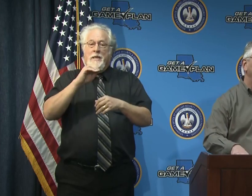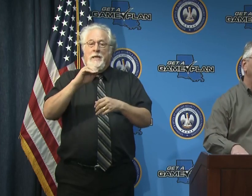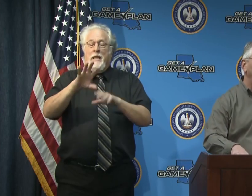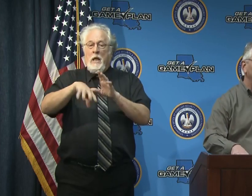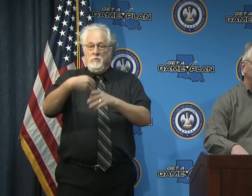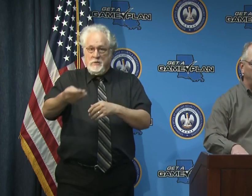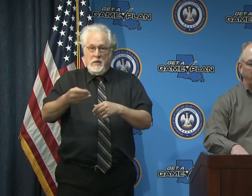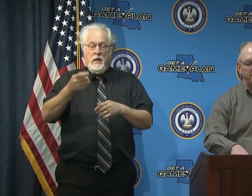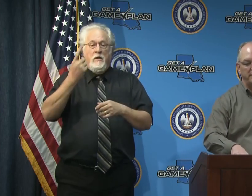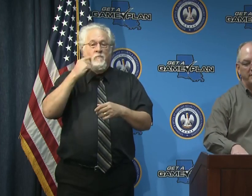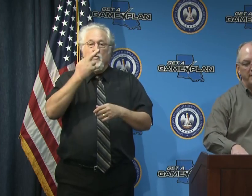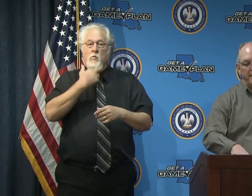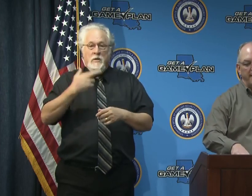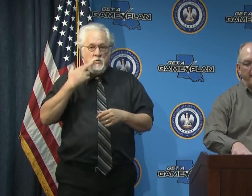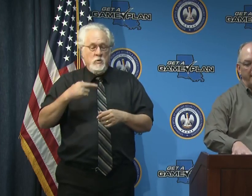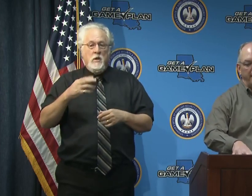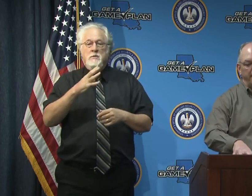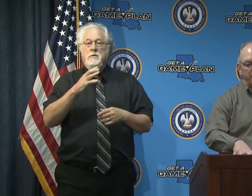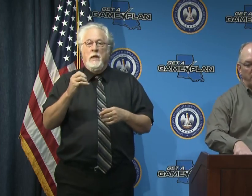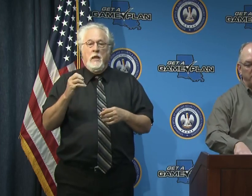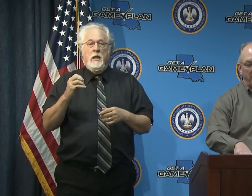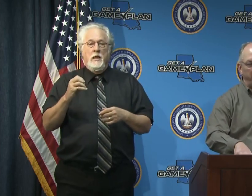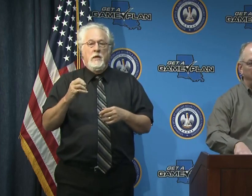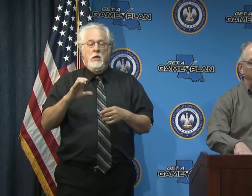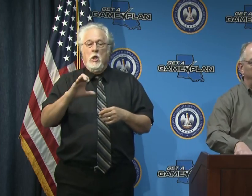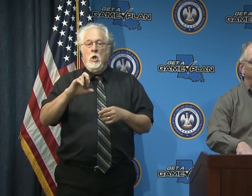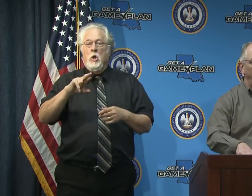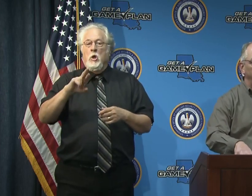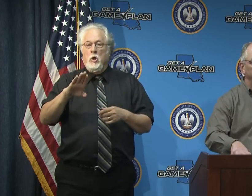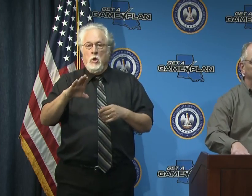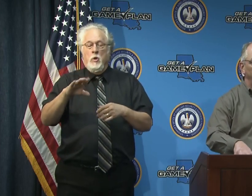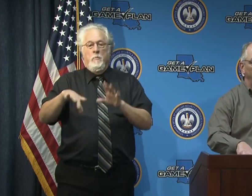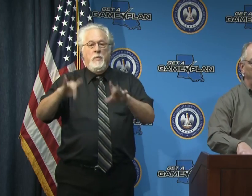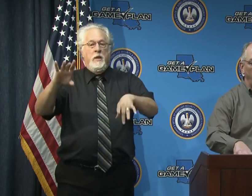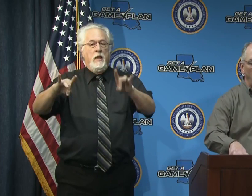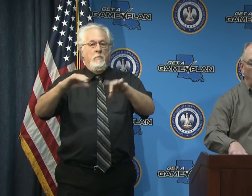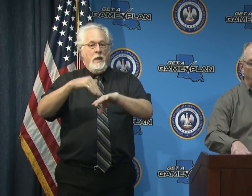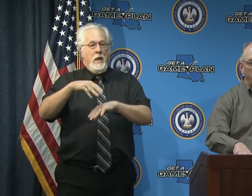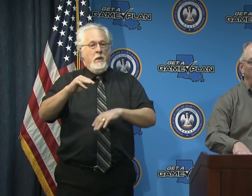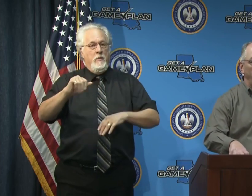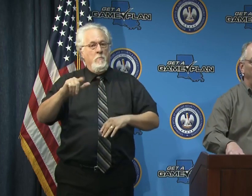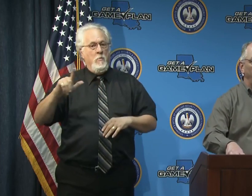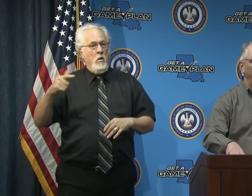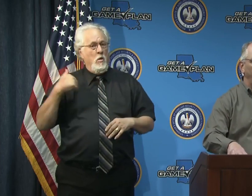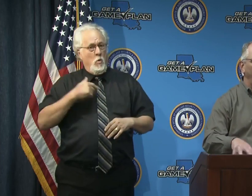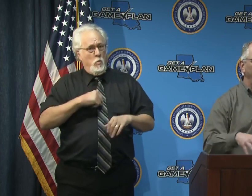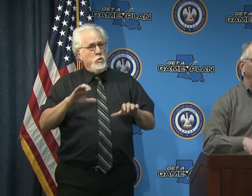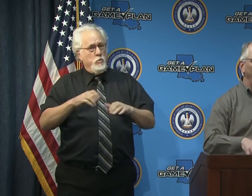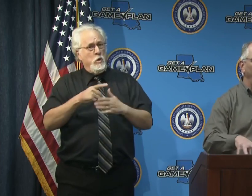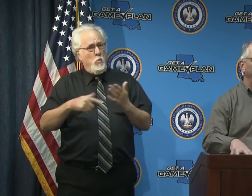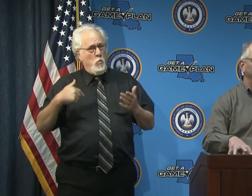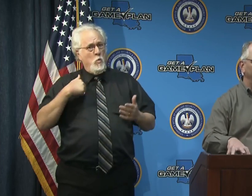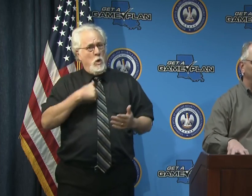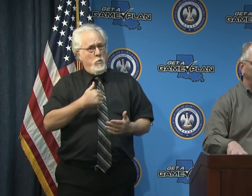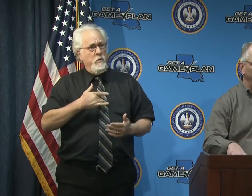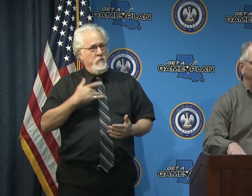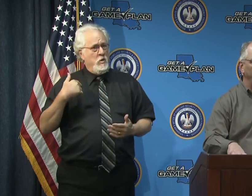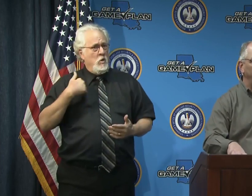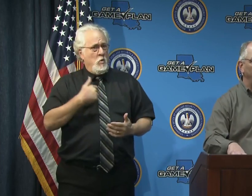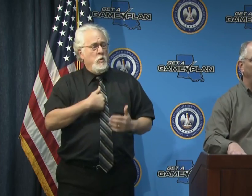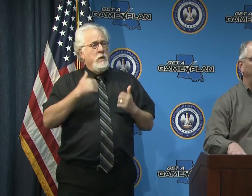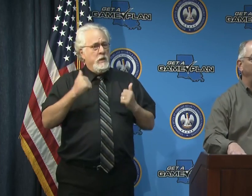for for restaurants and and uh curbside pickup at malls and so we we're doing what we believe we can